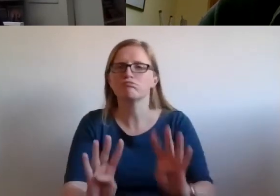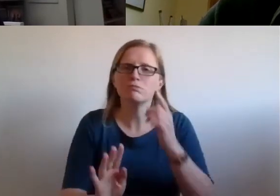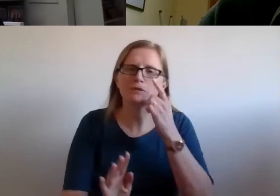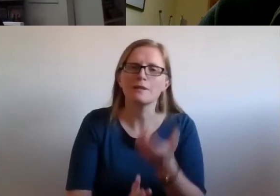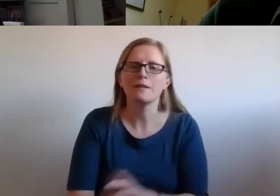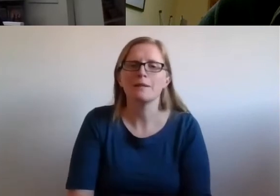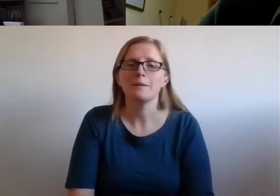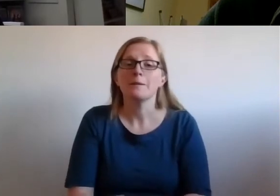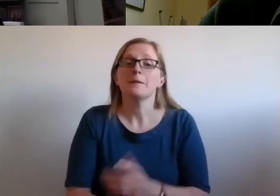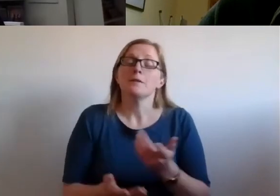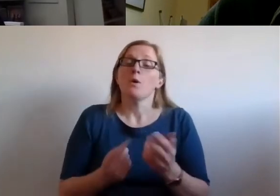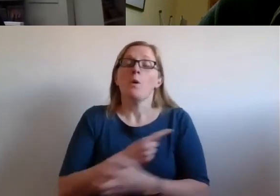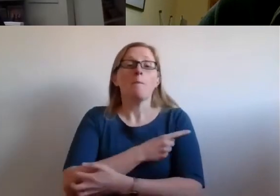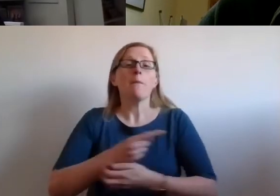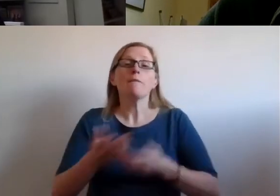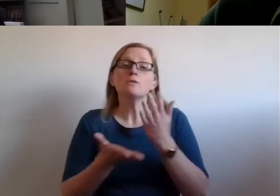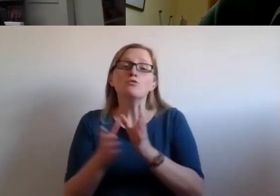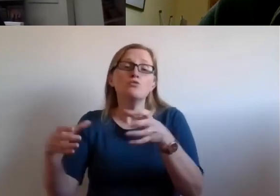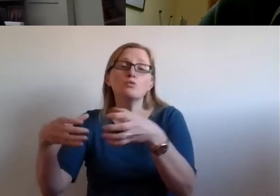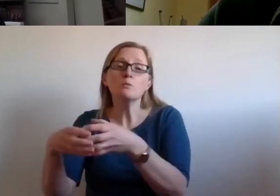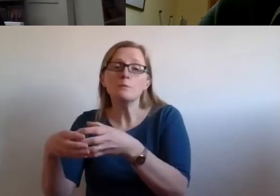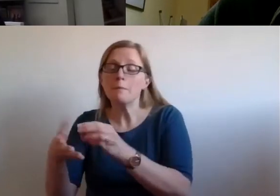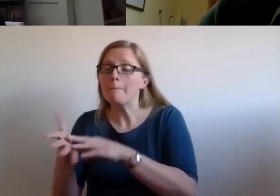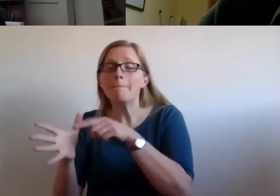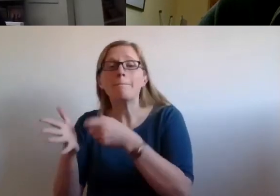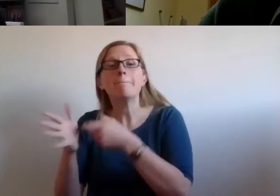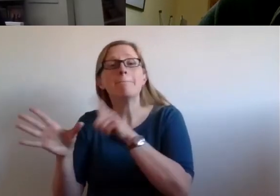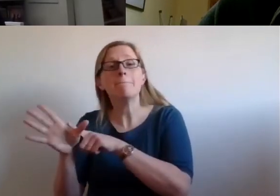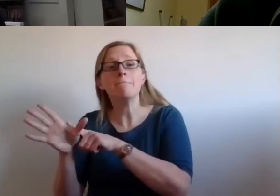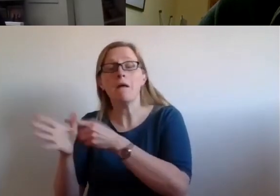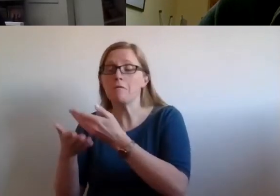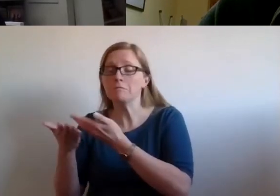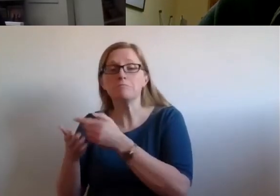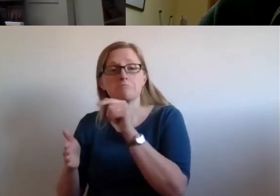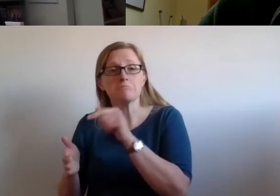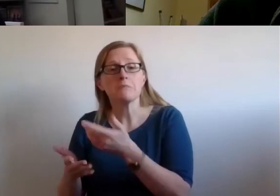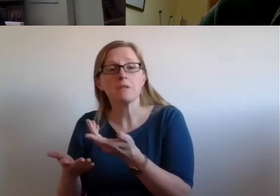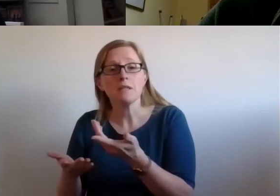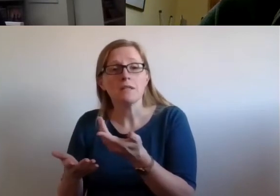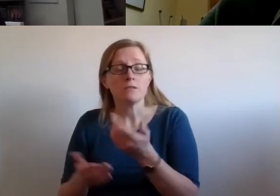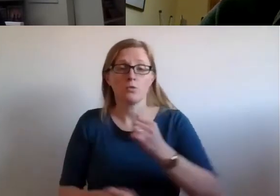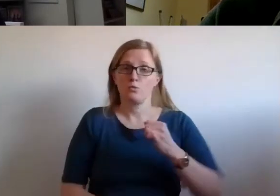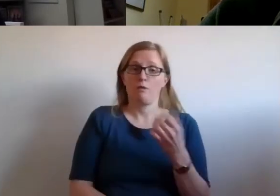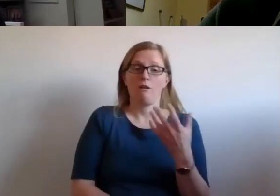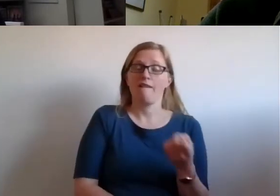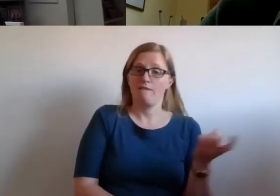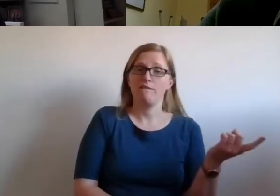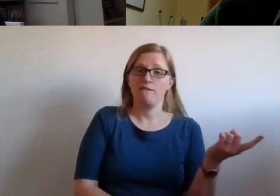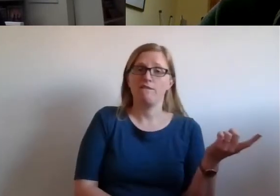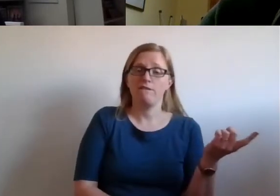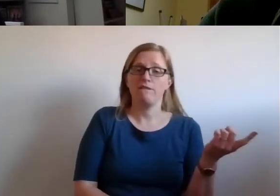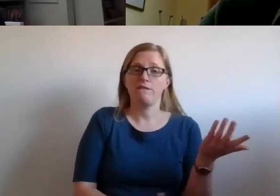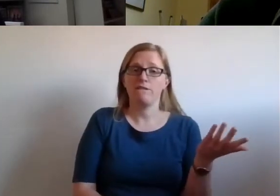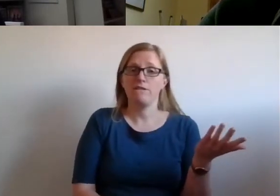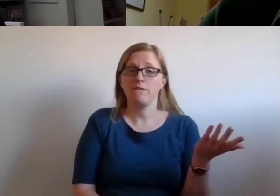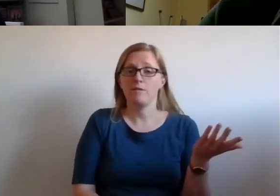that that Mary talks about, we have one in Scotland, and it